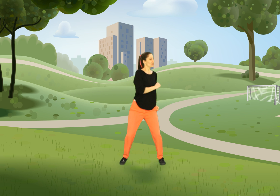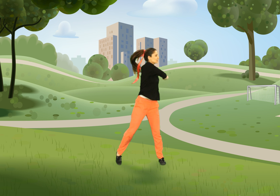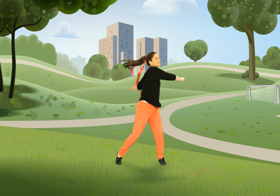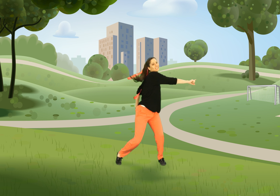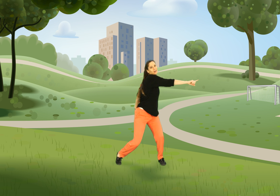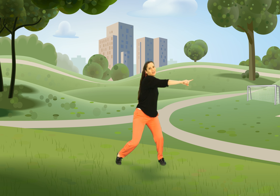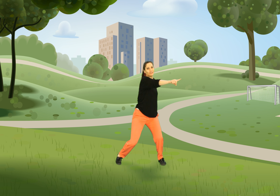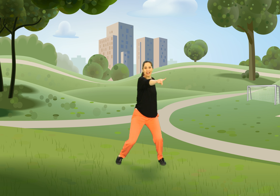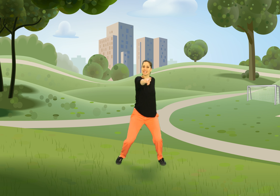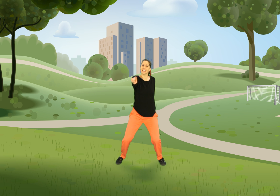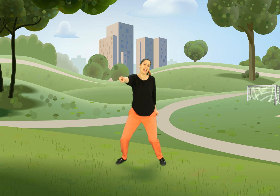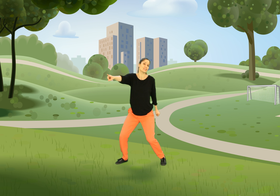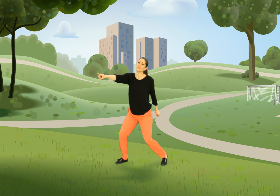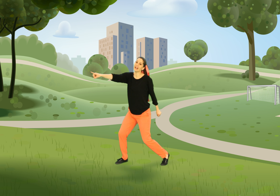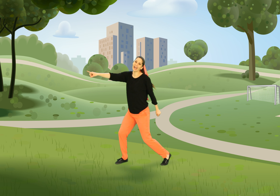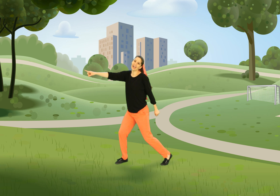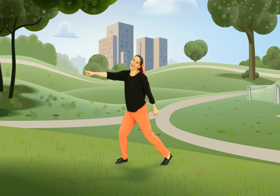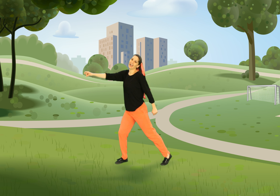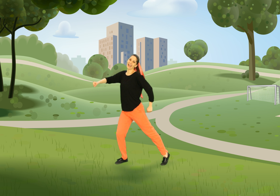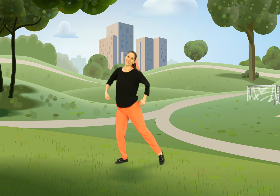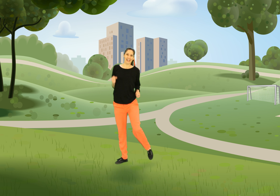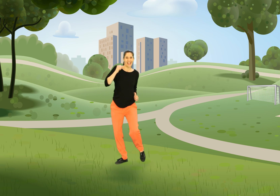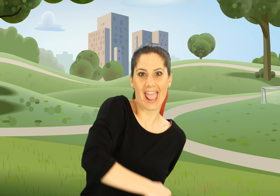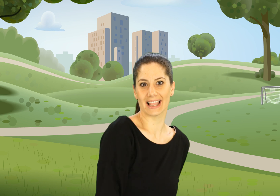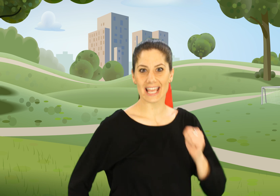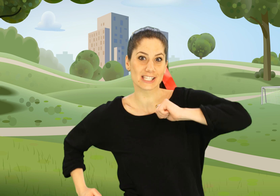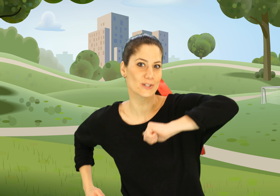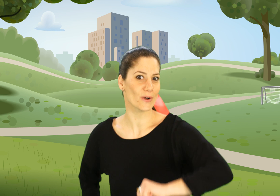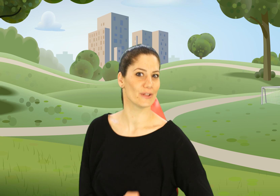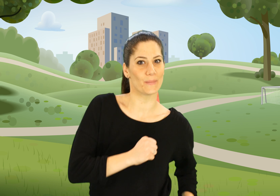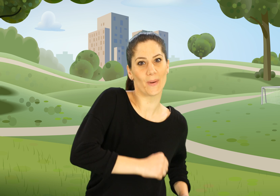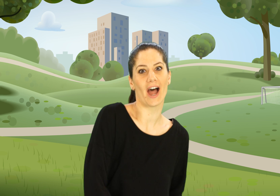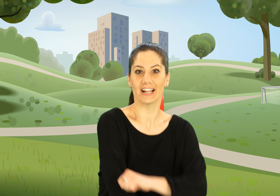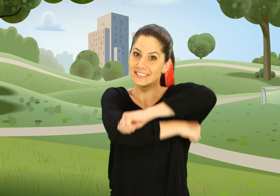to see all your friends and to play. Hey, let's go to the park.